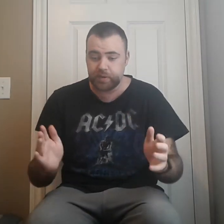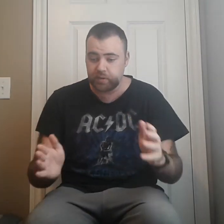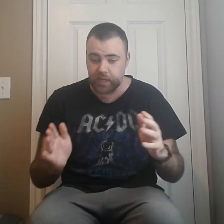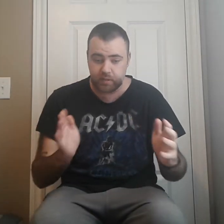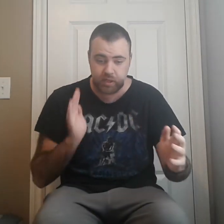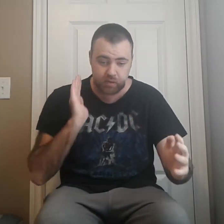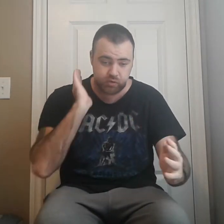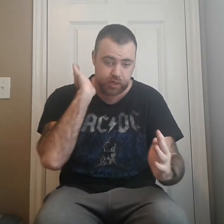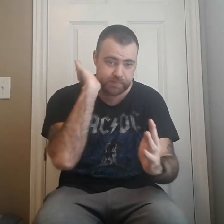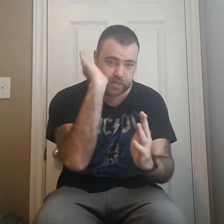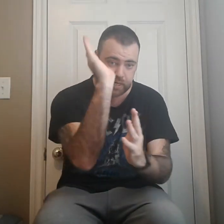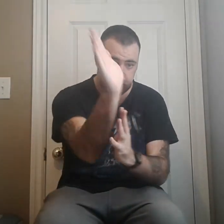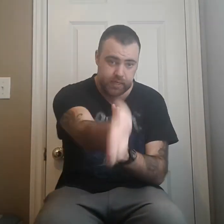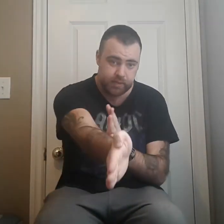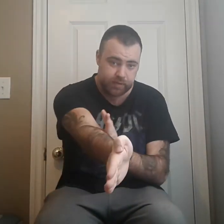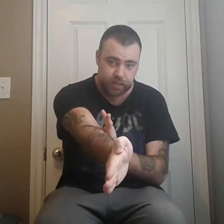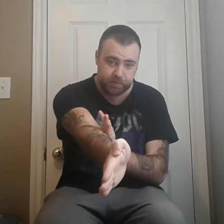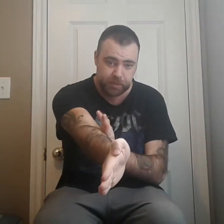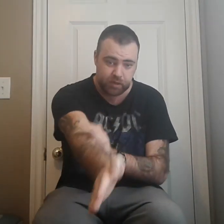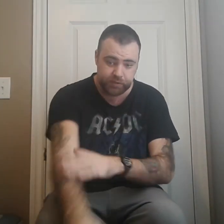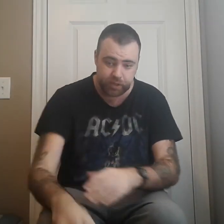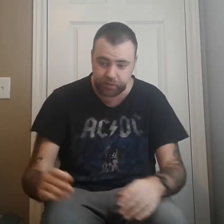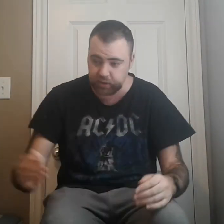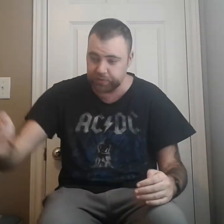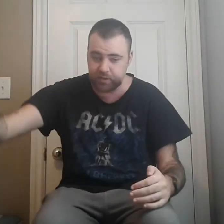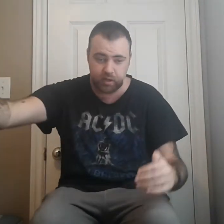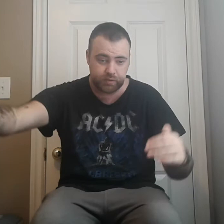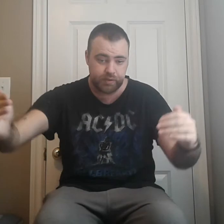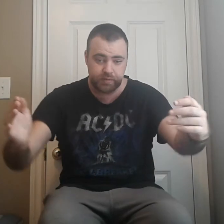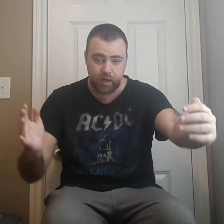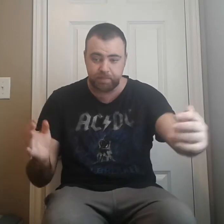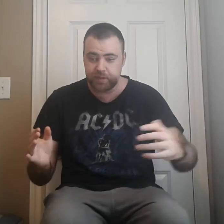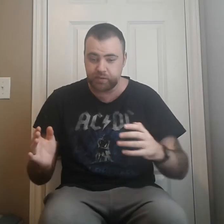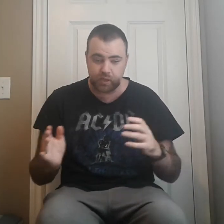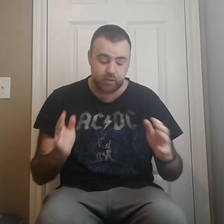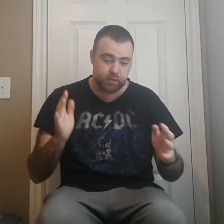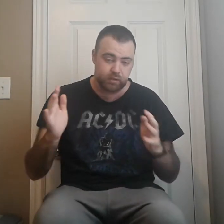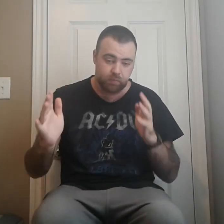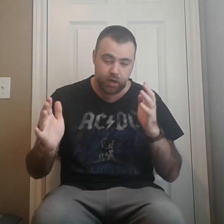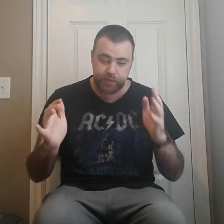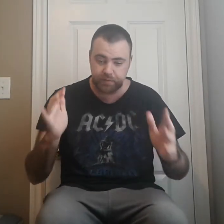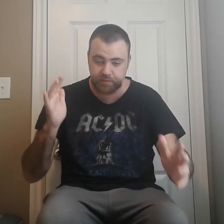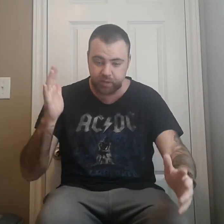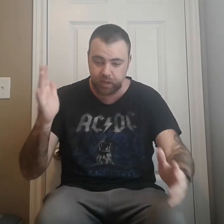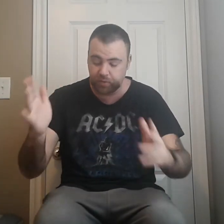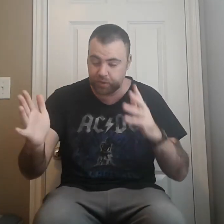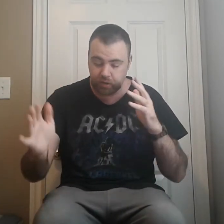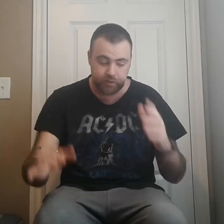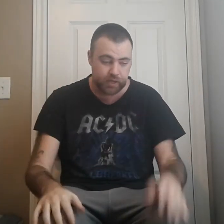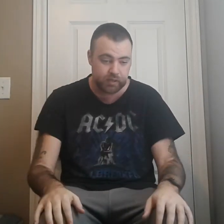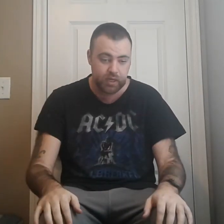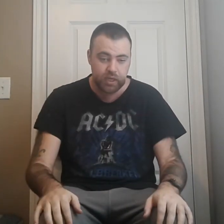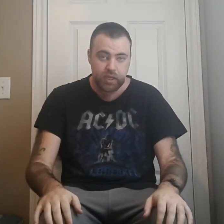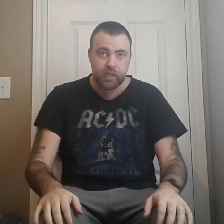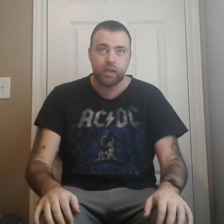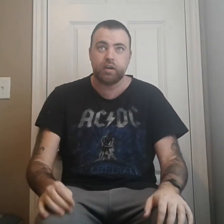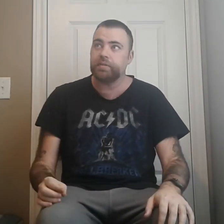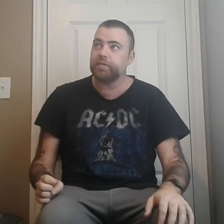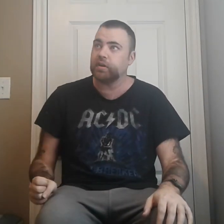down, you know, driving down the mall there and you see all these zombies, you know, they're walking slow and all that. And all of a sudden,